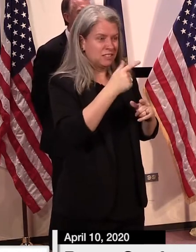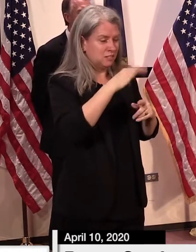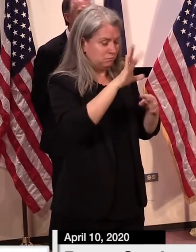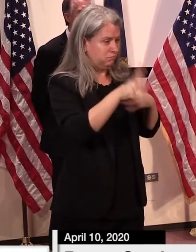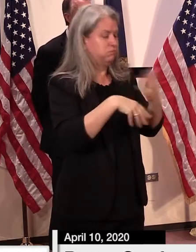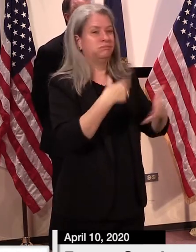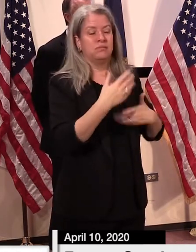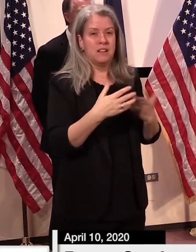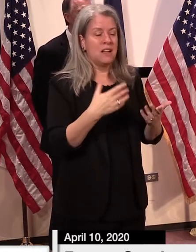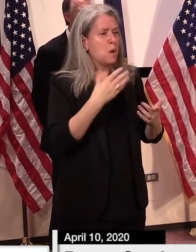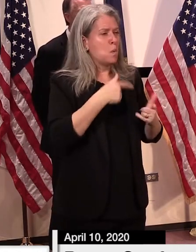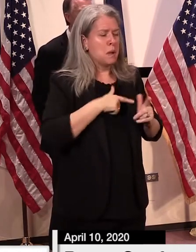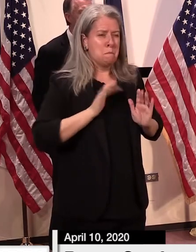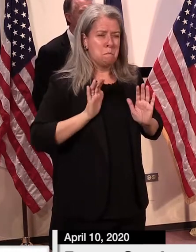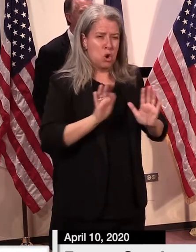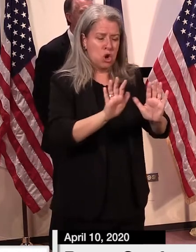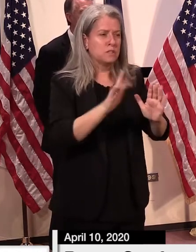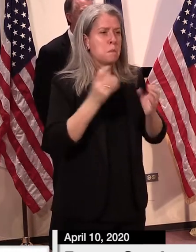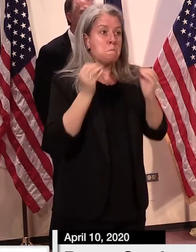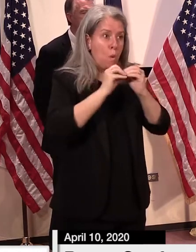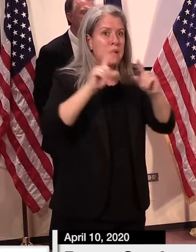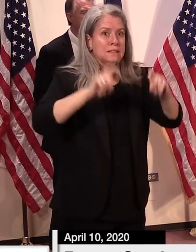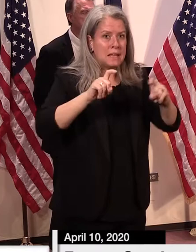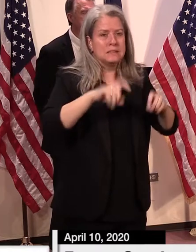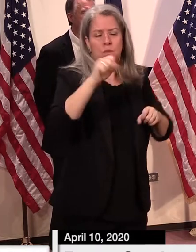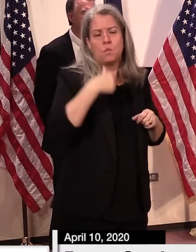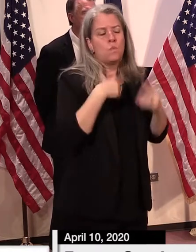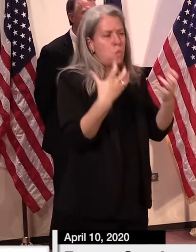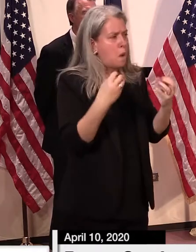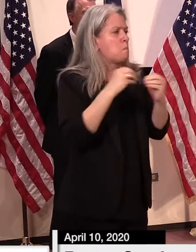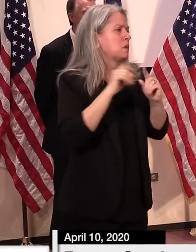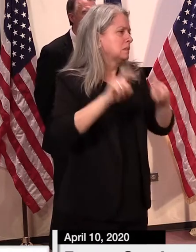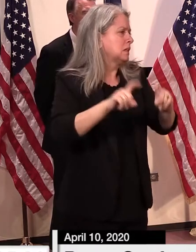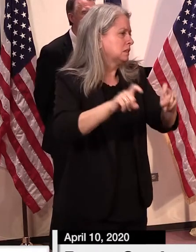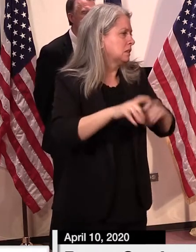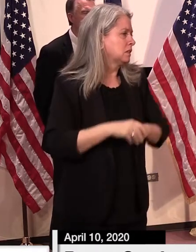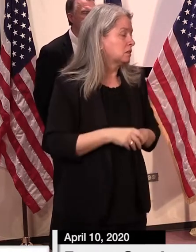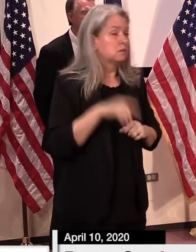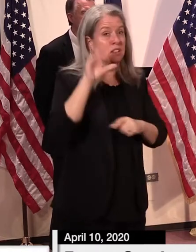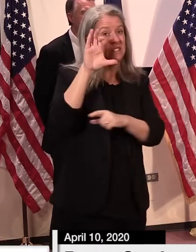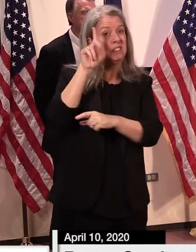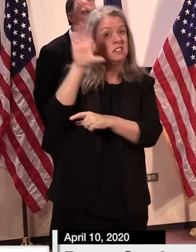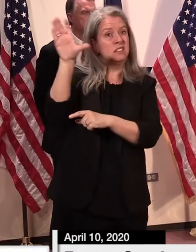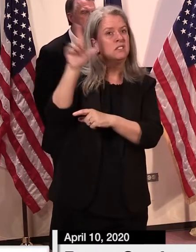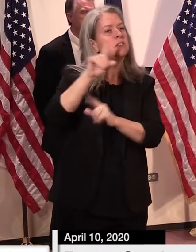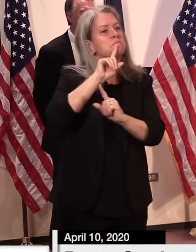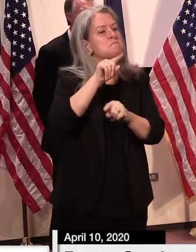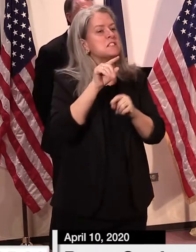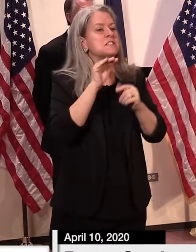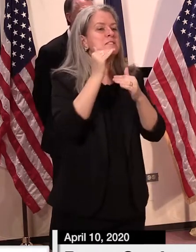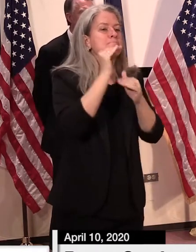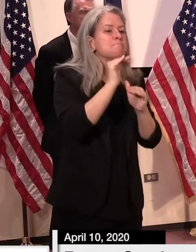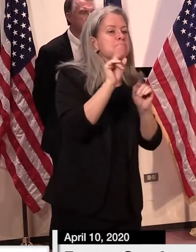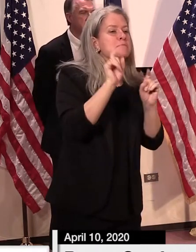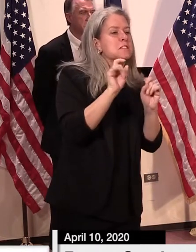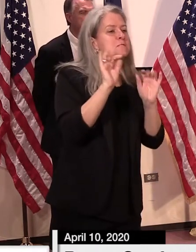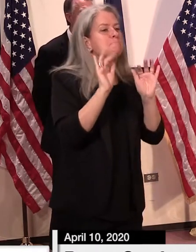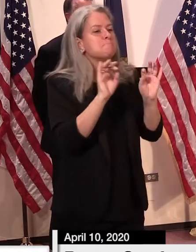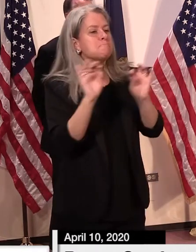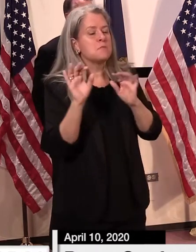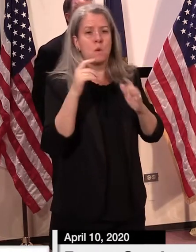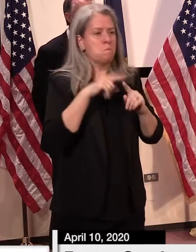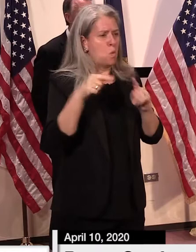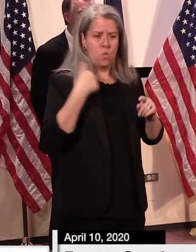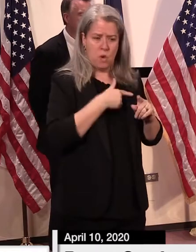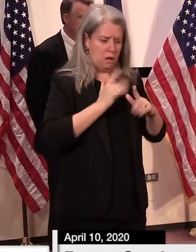of more rather than less testing. We have often gone beyond the CDC guidelines in terms of testing as